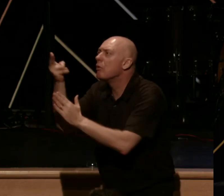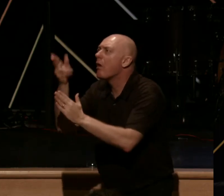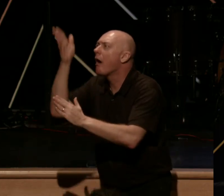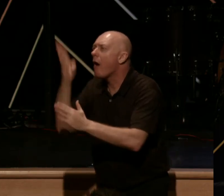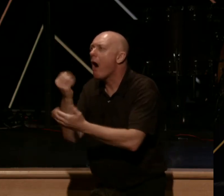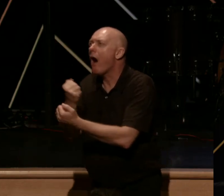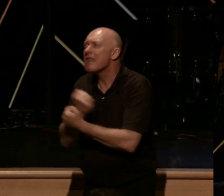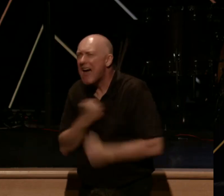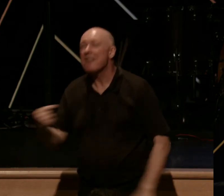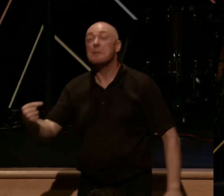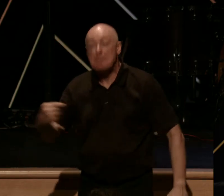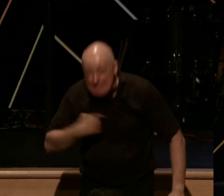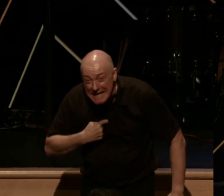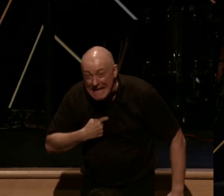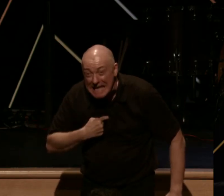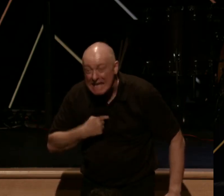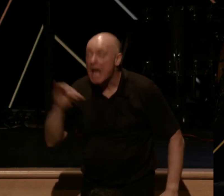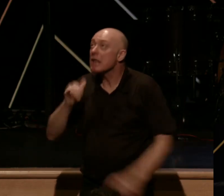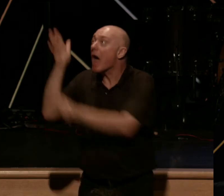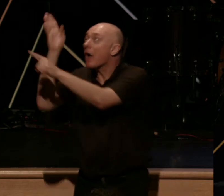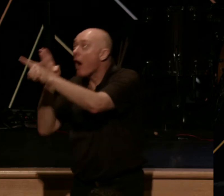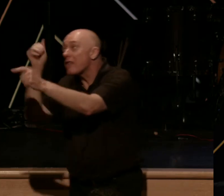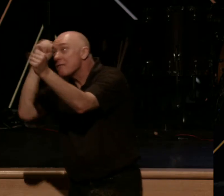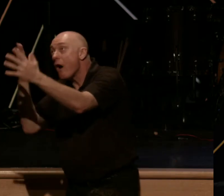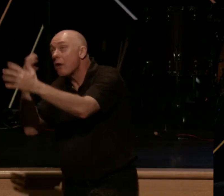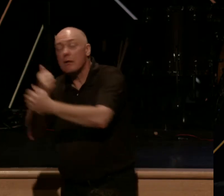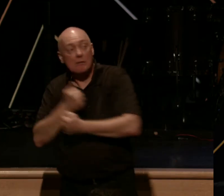me like God loves God. God.